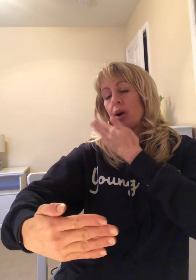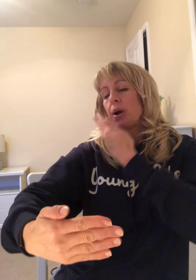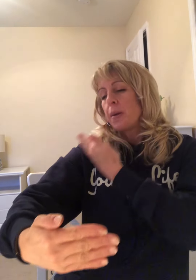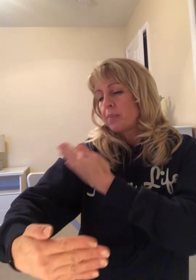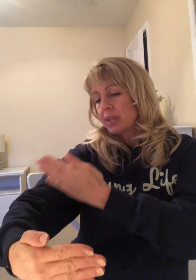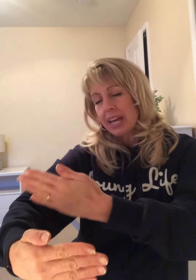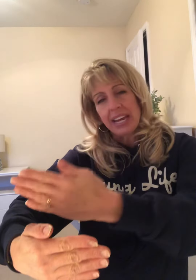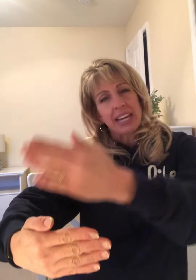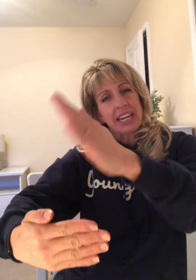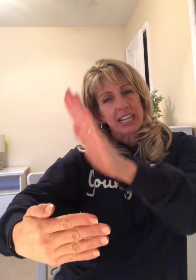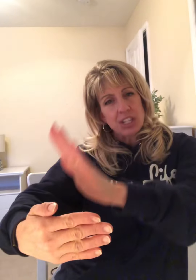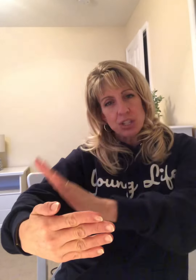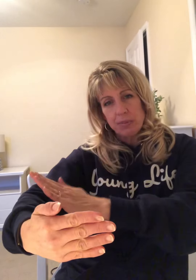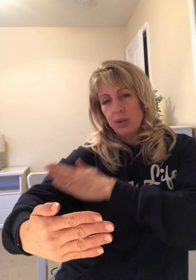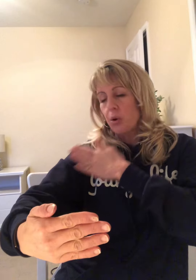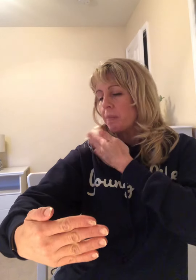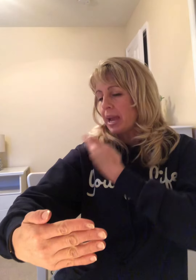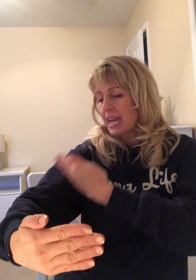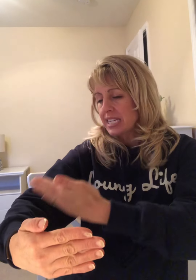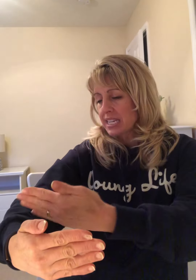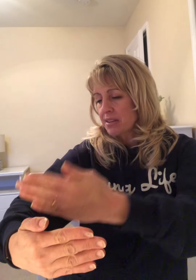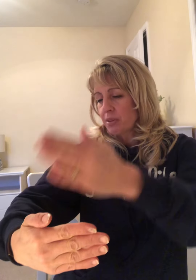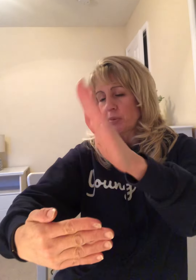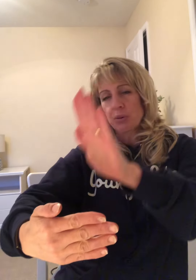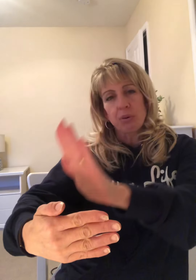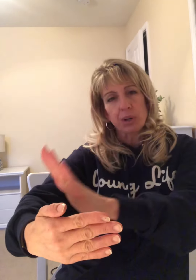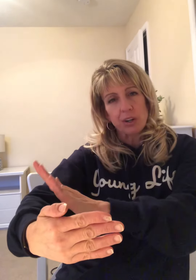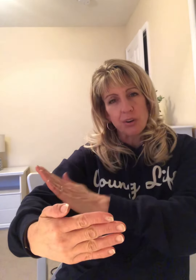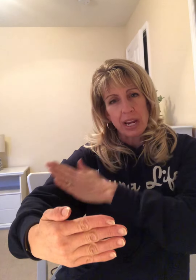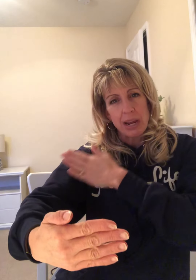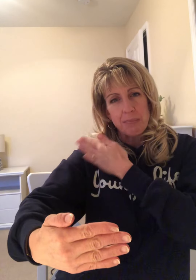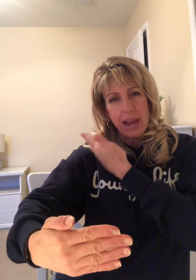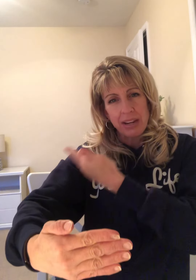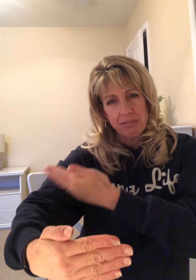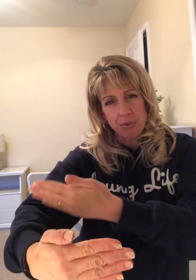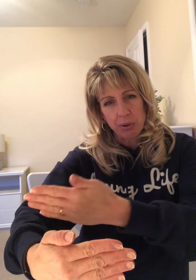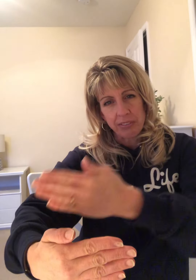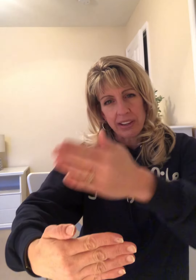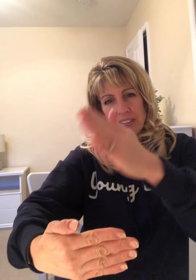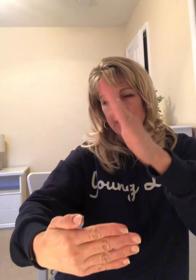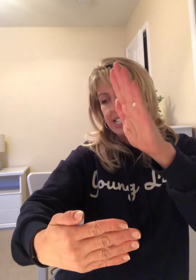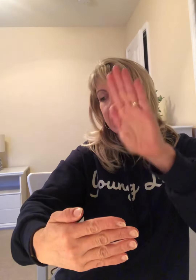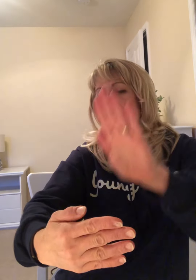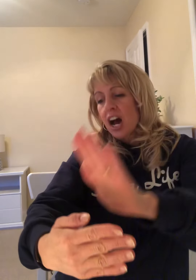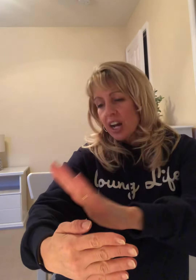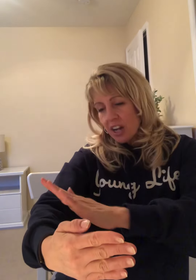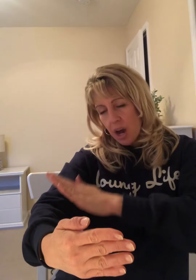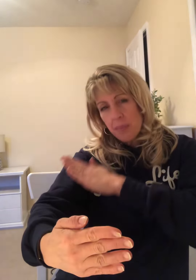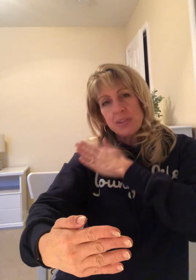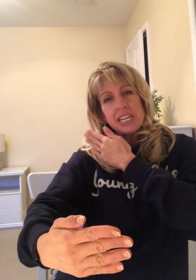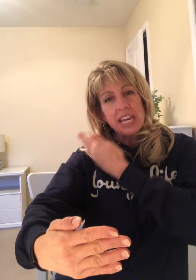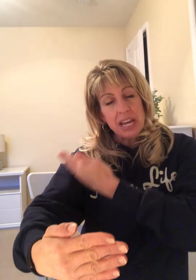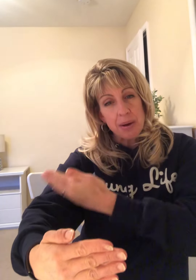playing an instrument or painting something beautiful. We're going to do our hand back and forth like this. Come to Him